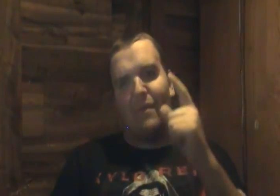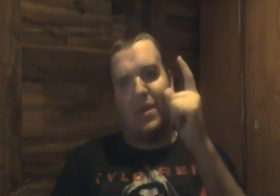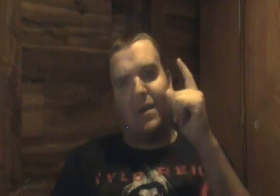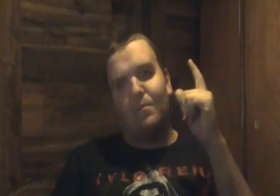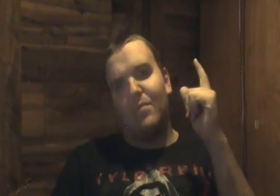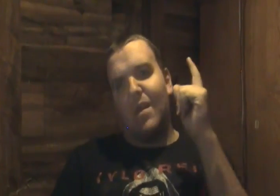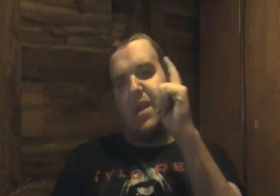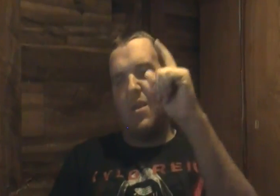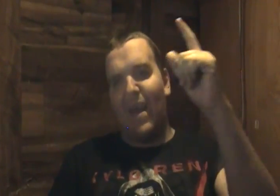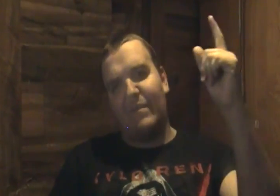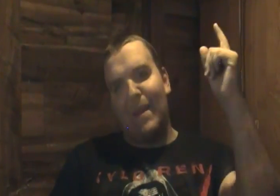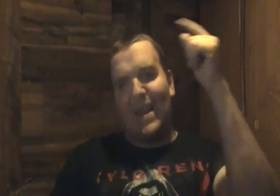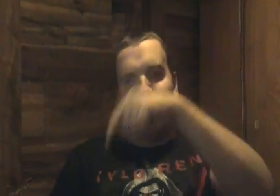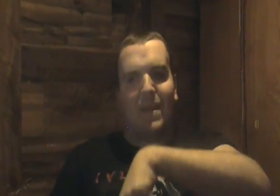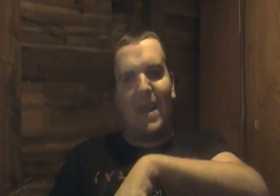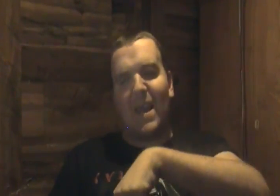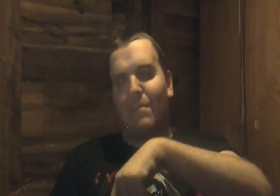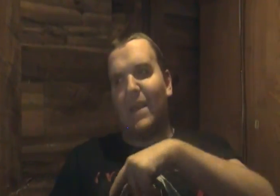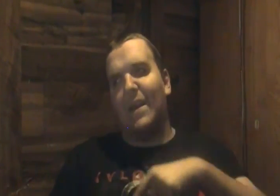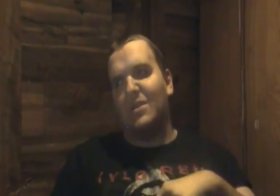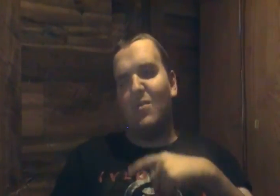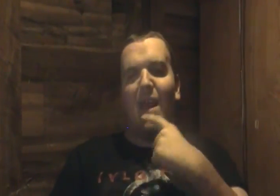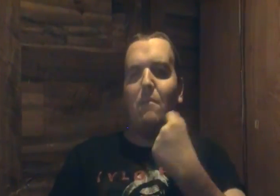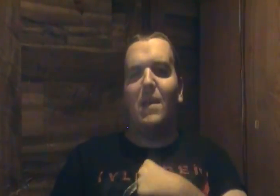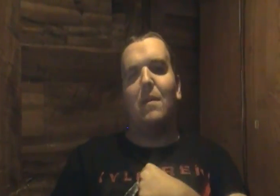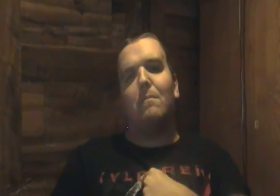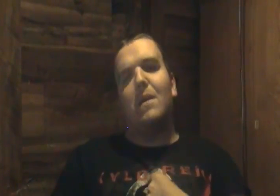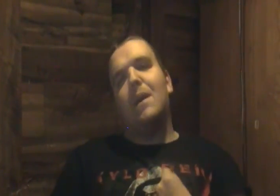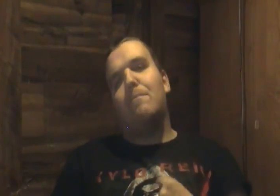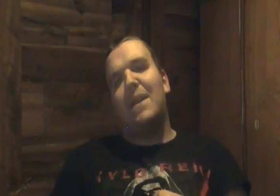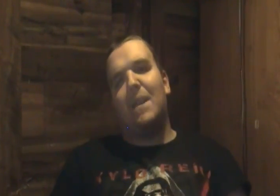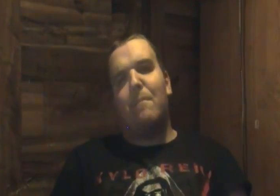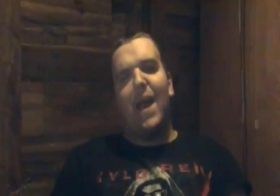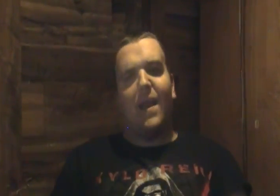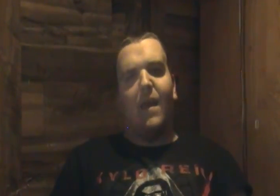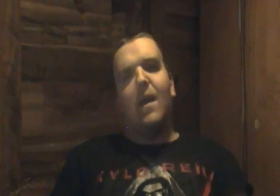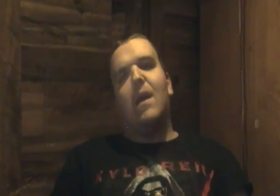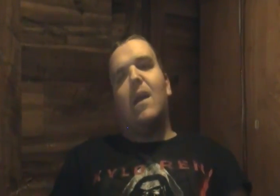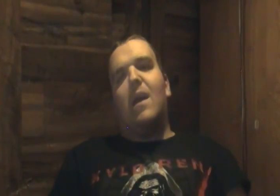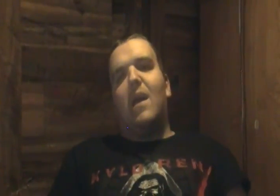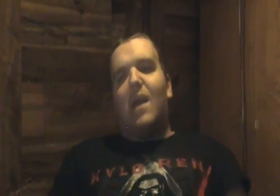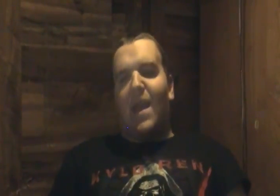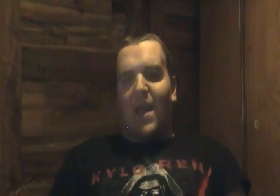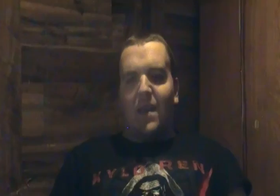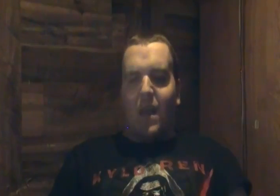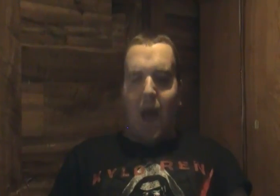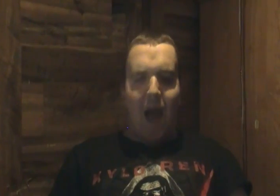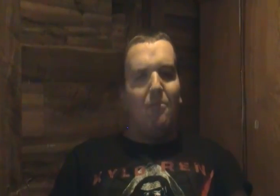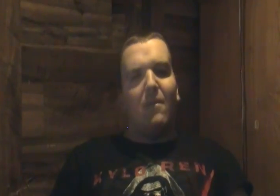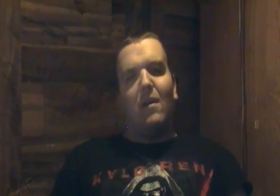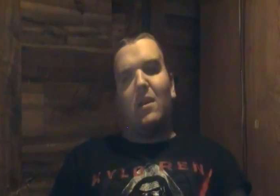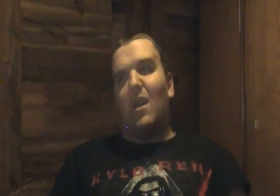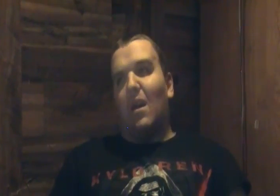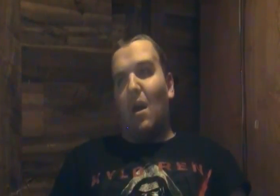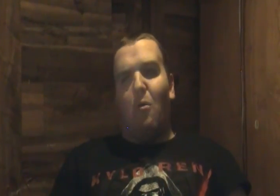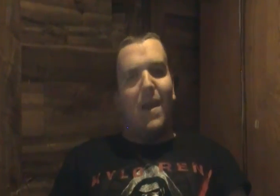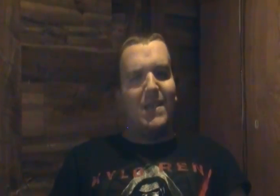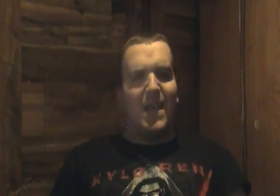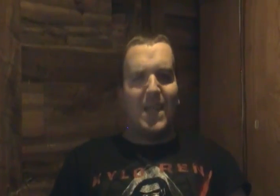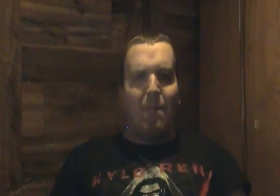have to you have to make him the king because he gave me the pendant back and i'm the old makes sense